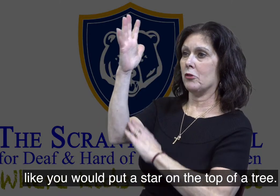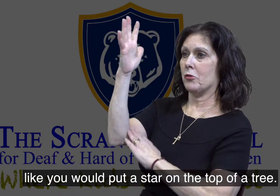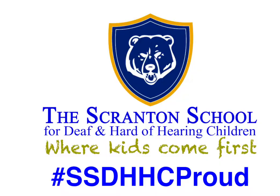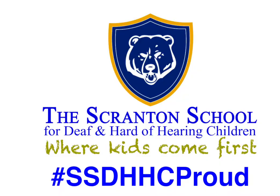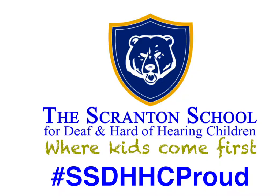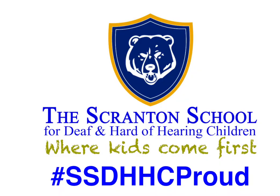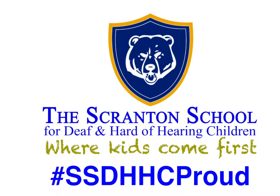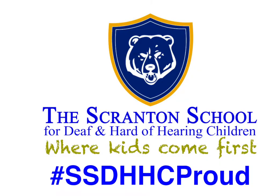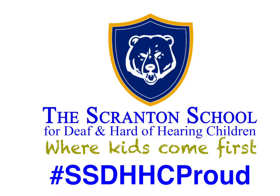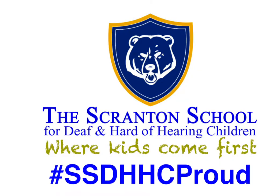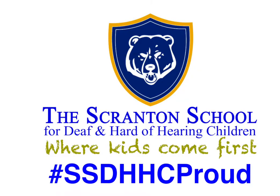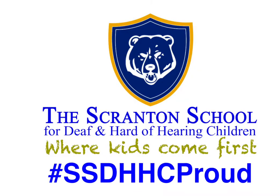a tree.